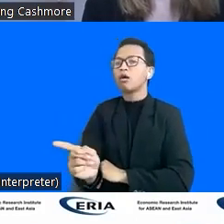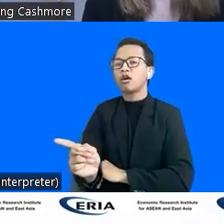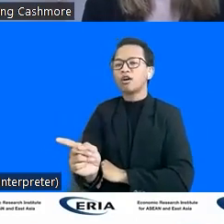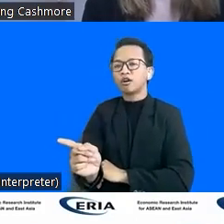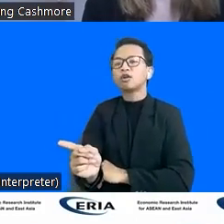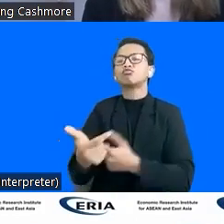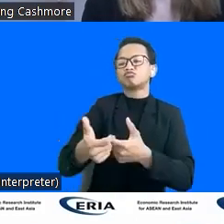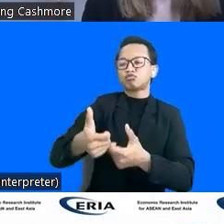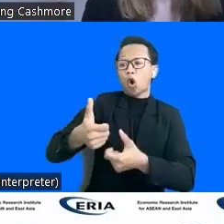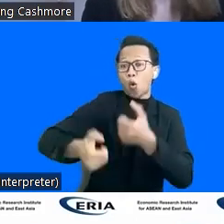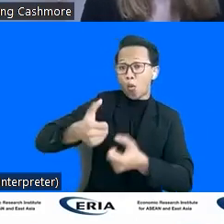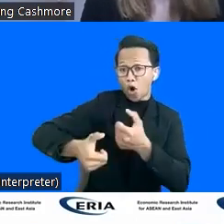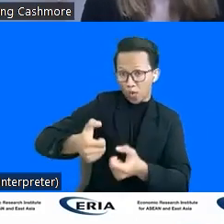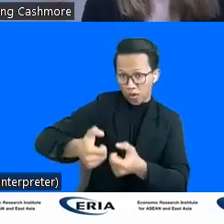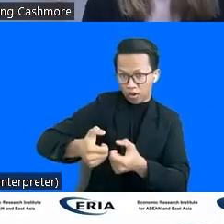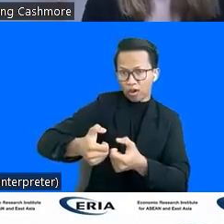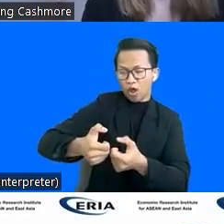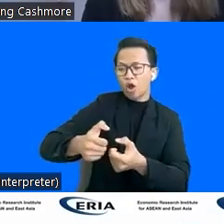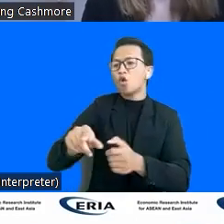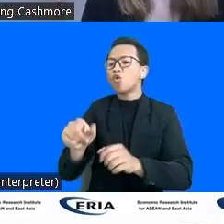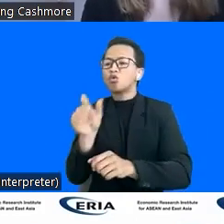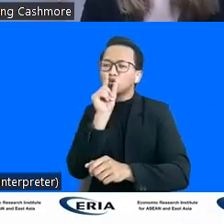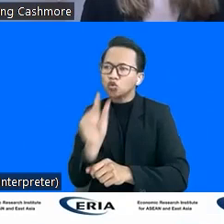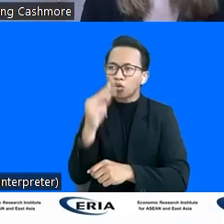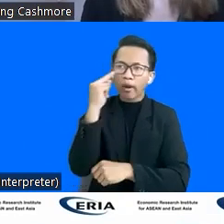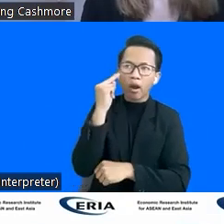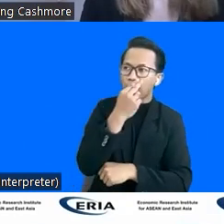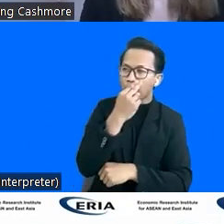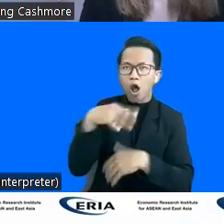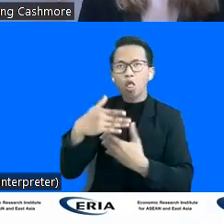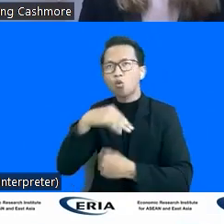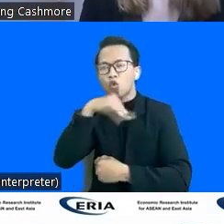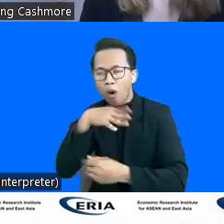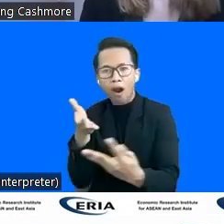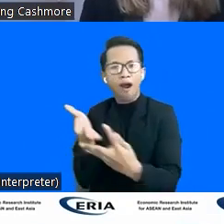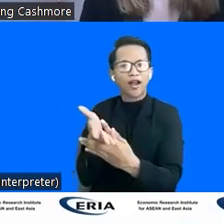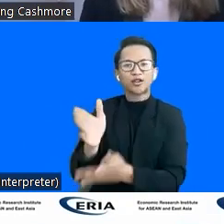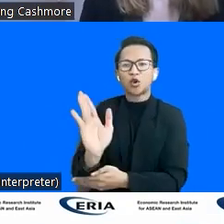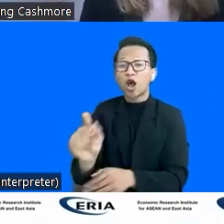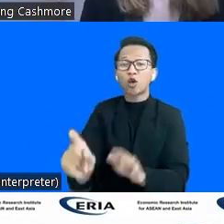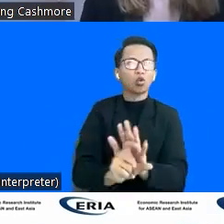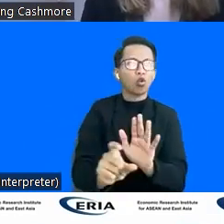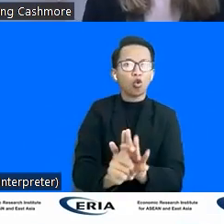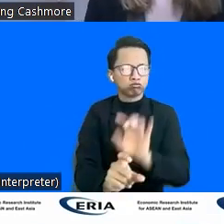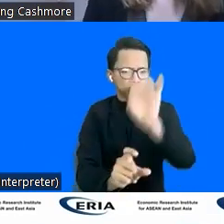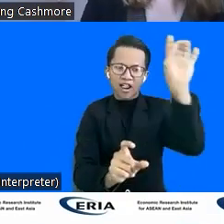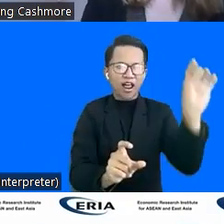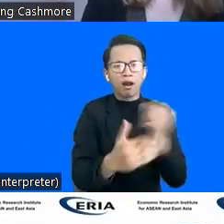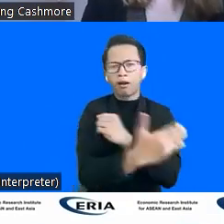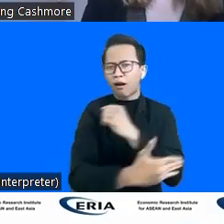transactions for people who are visually impaired or elderly. But there aren't many examples in the region at the moment.